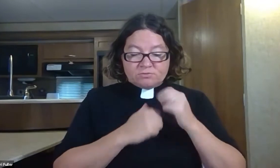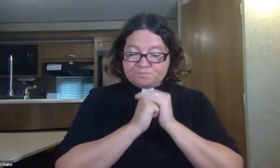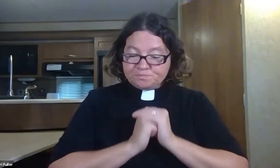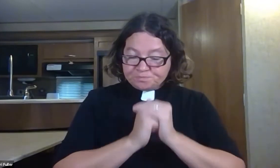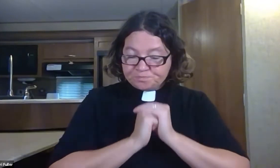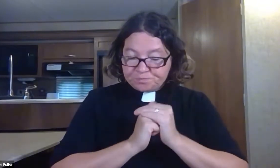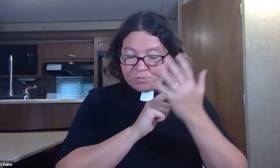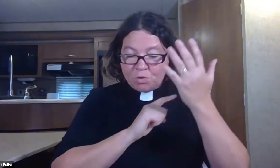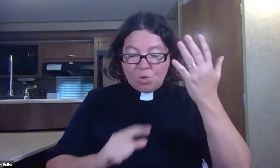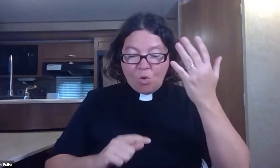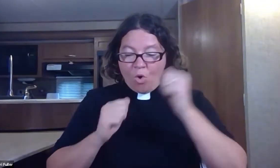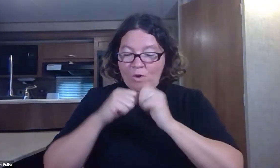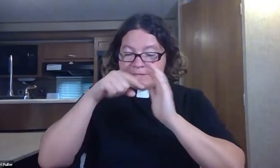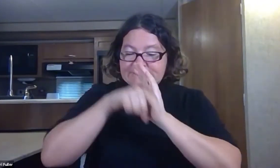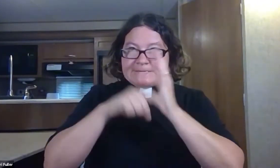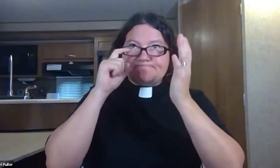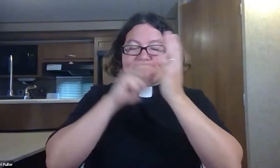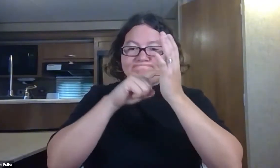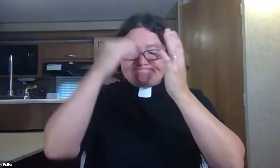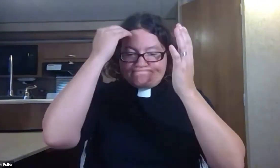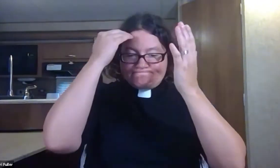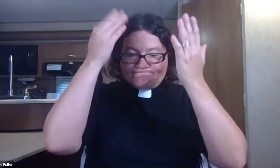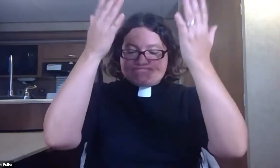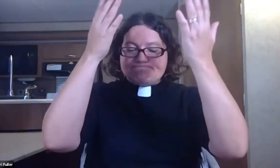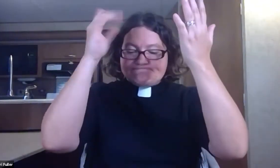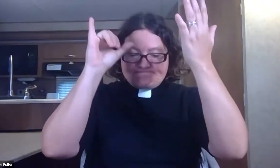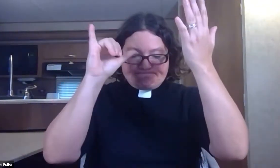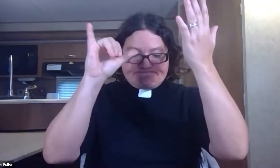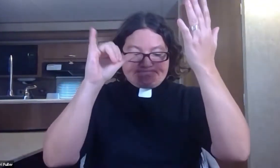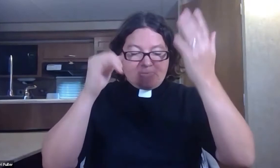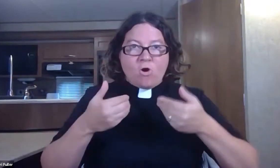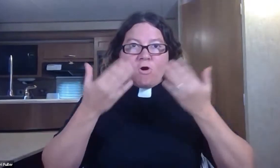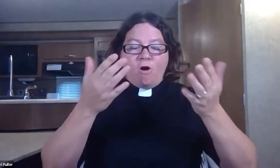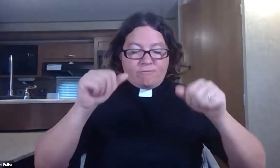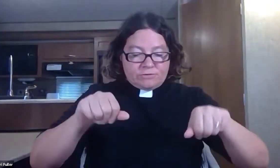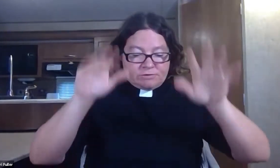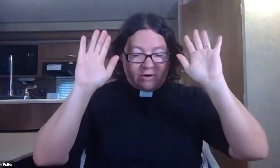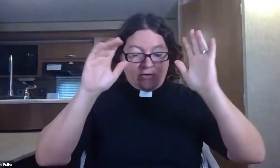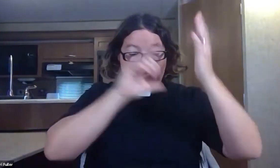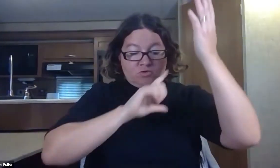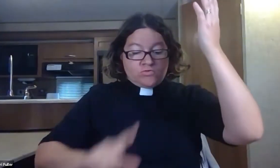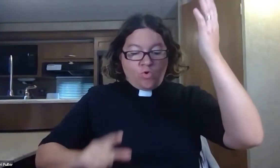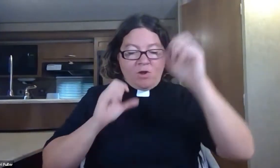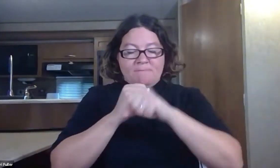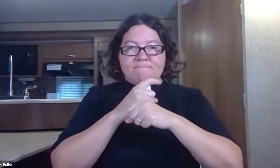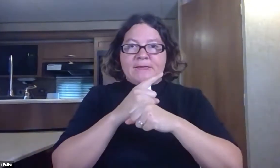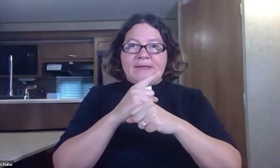The sailors worshipped the Lord with a profound reverence, and they offered sacrifice to the Lord